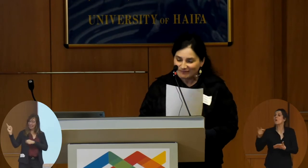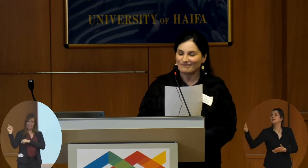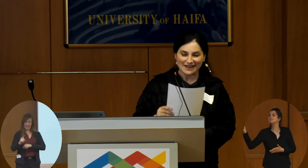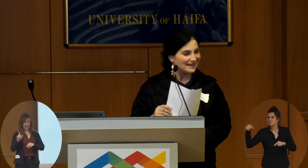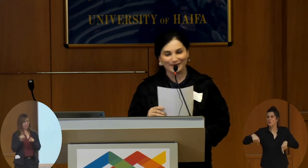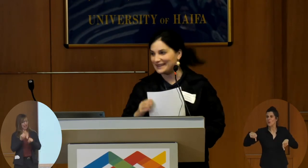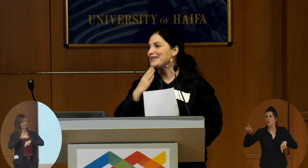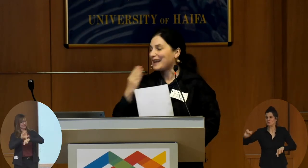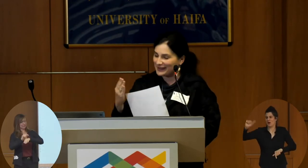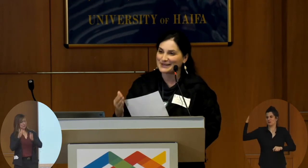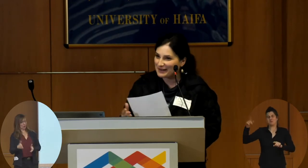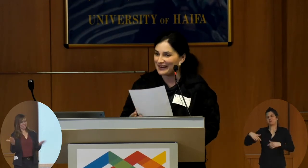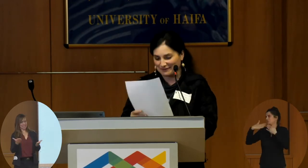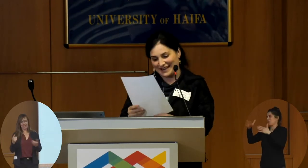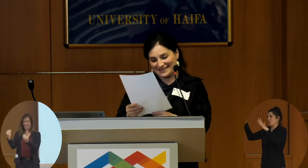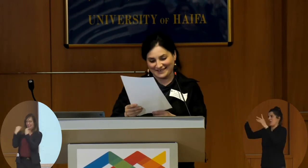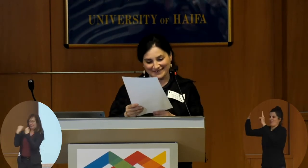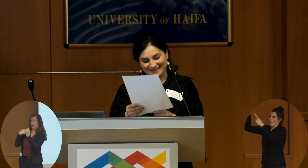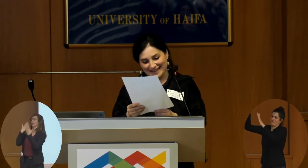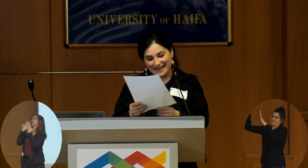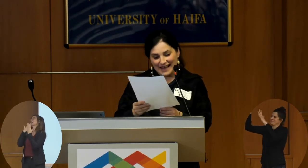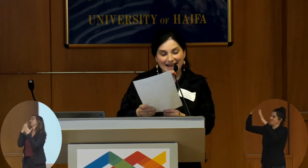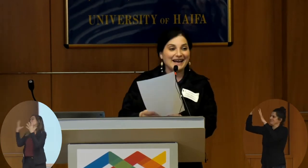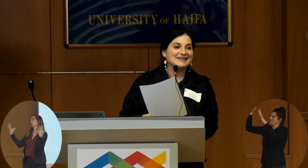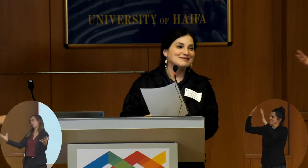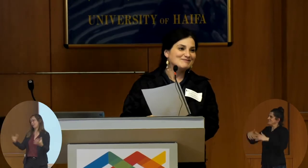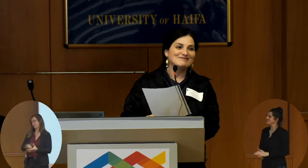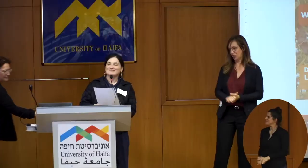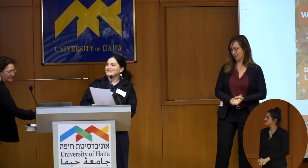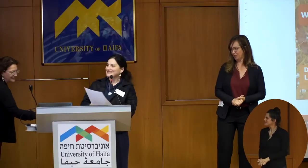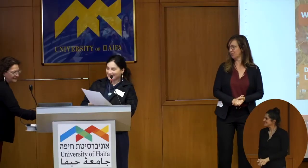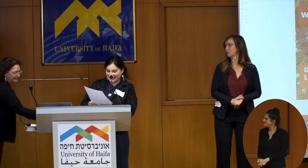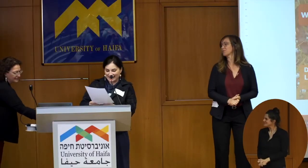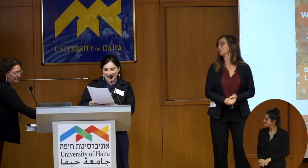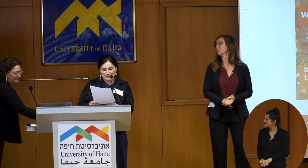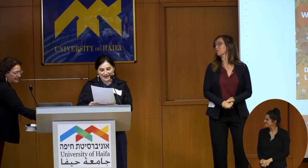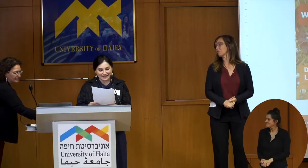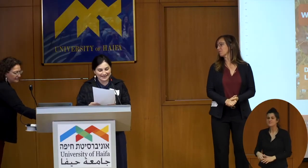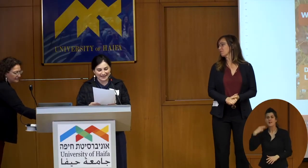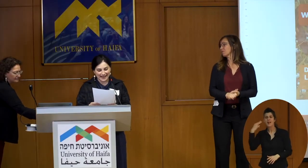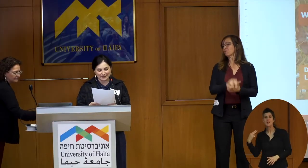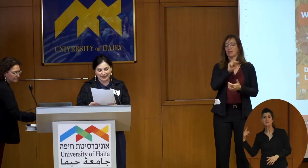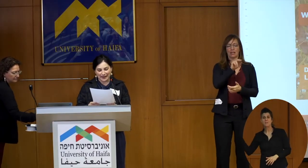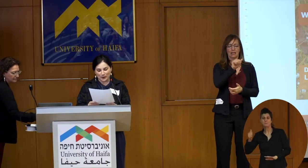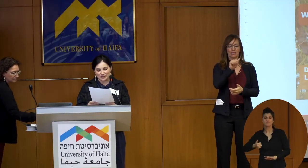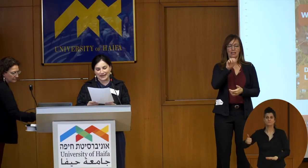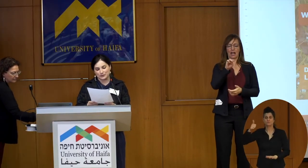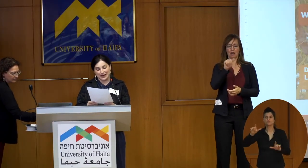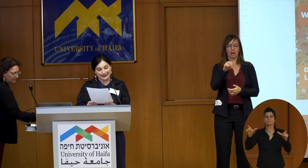and Nama is the head of the language and brain